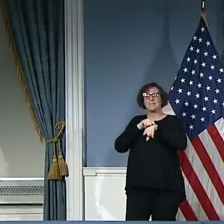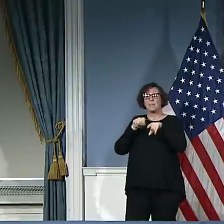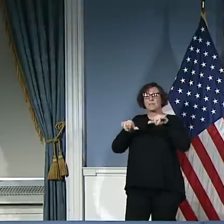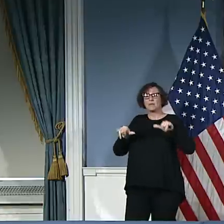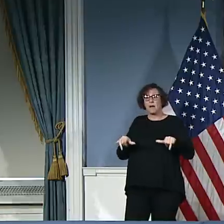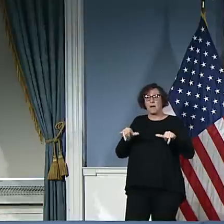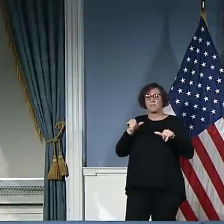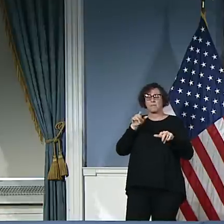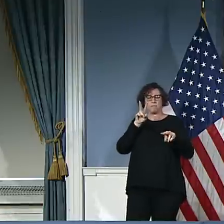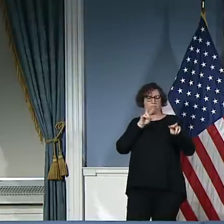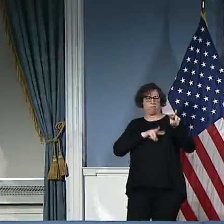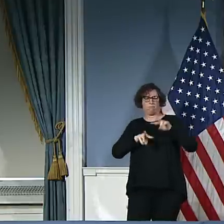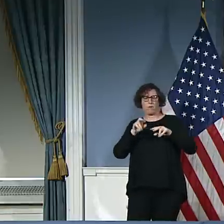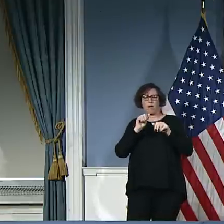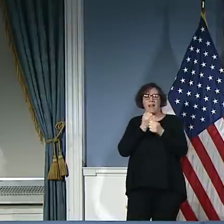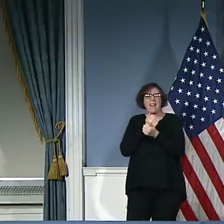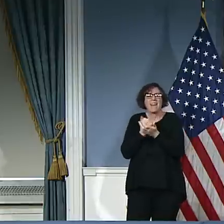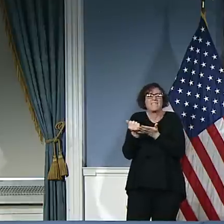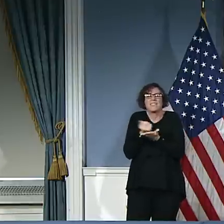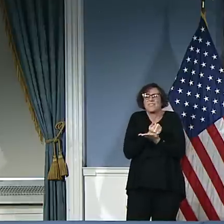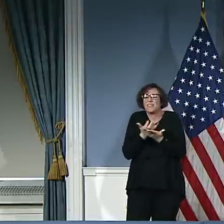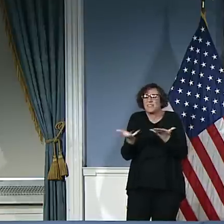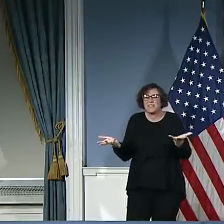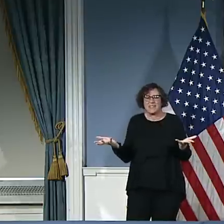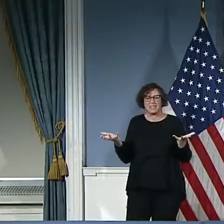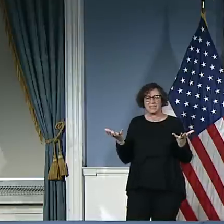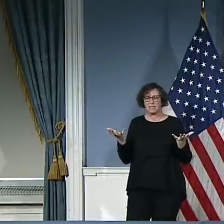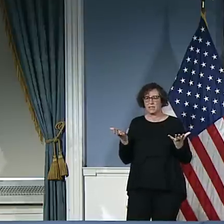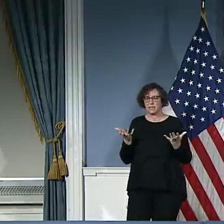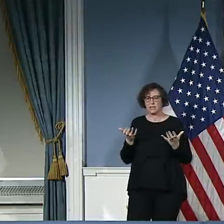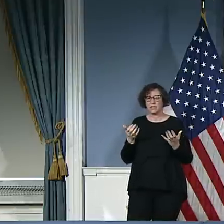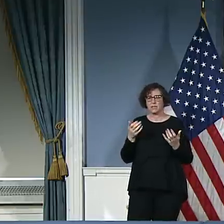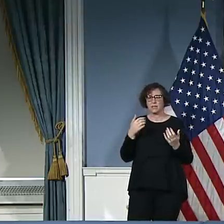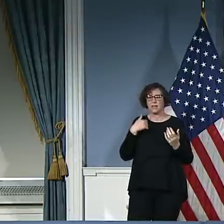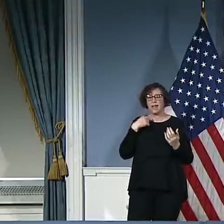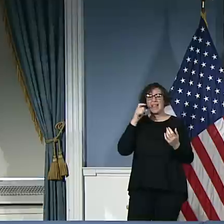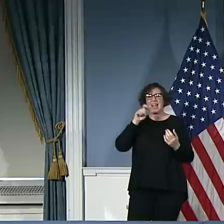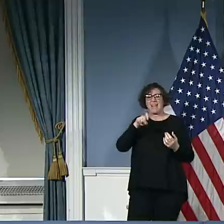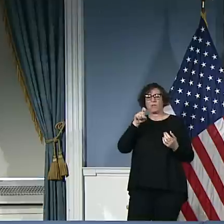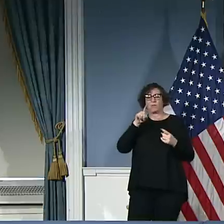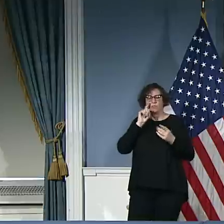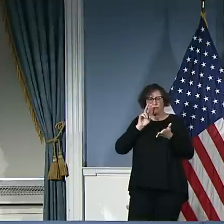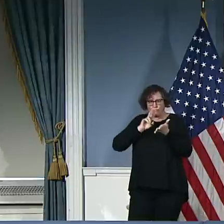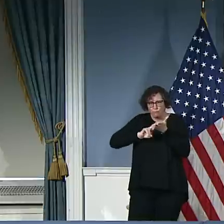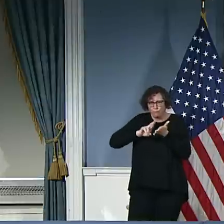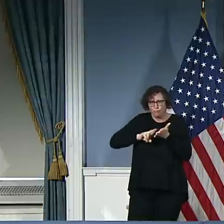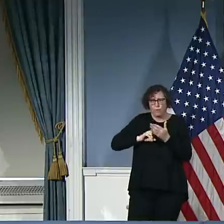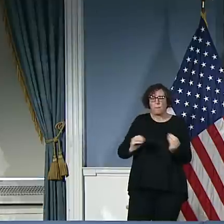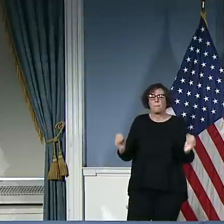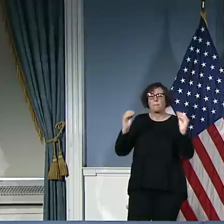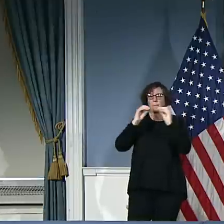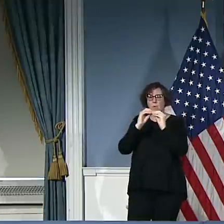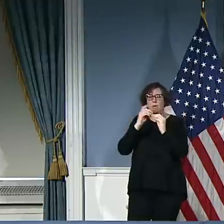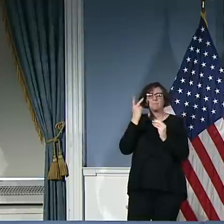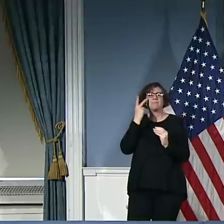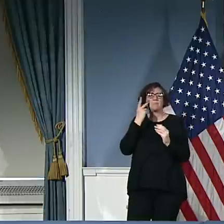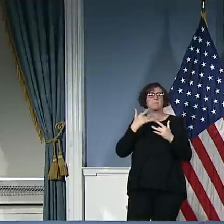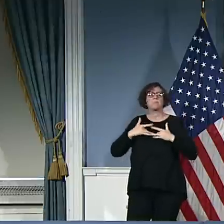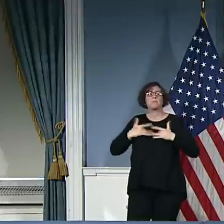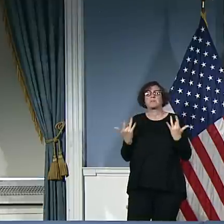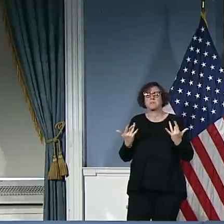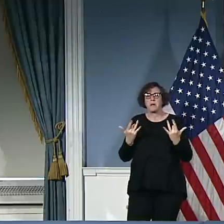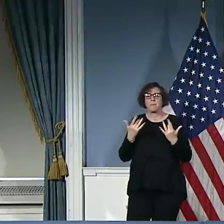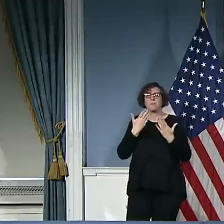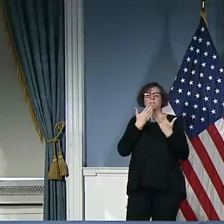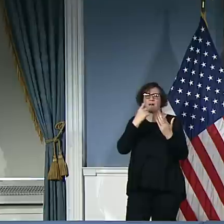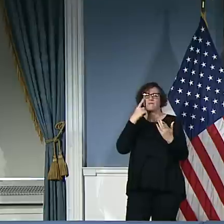and move resources around, we certainly will. I'll have Billy Morris take a look at that and reach out to DOT. But thank you for bringing it up.